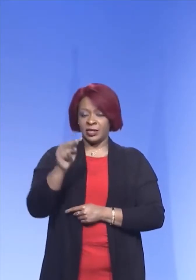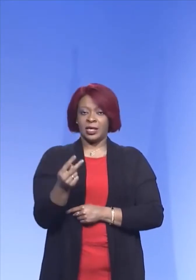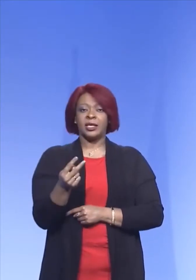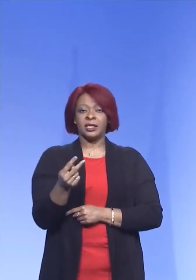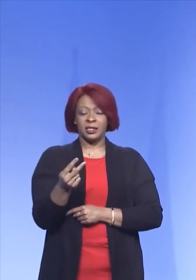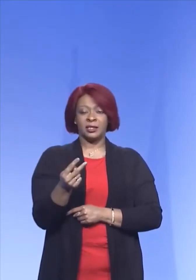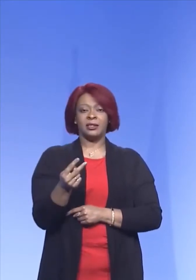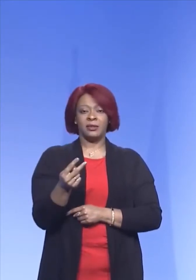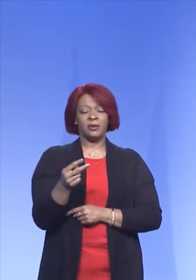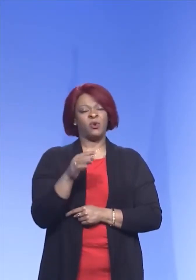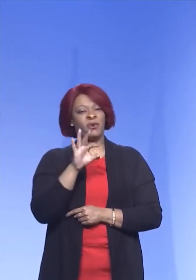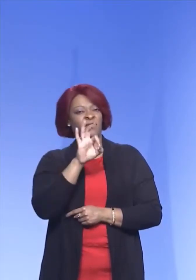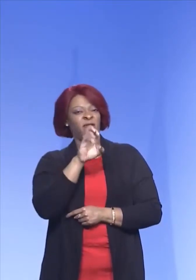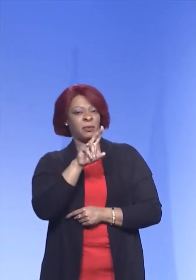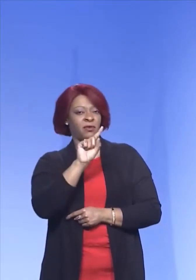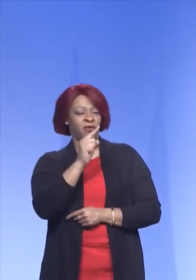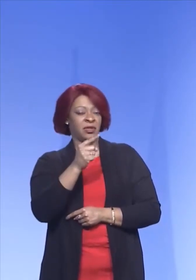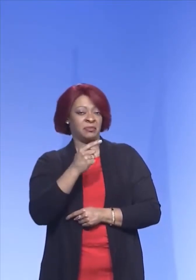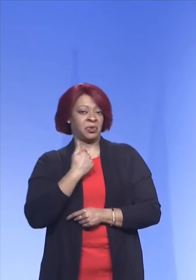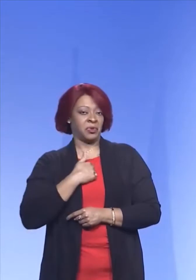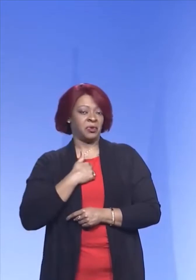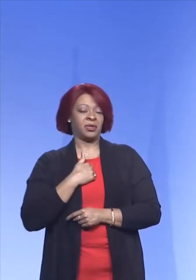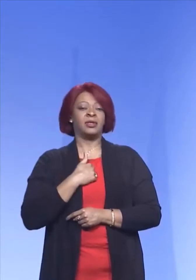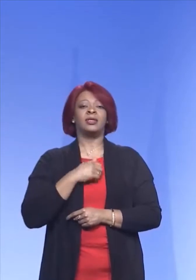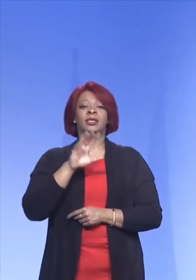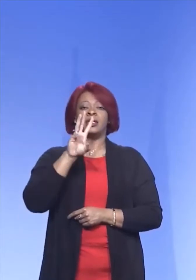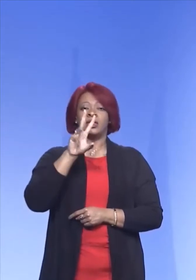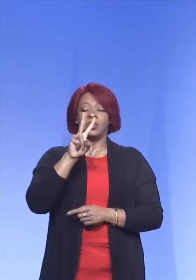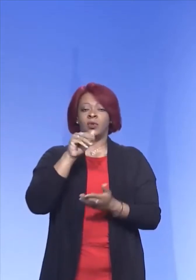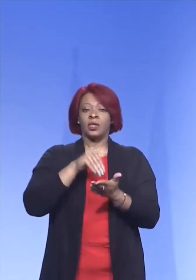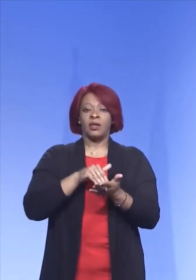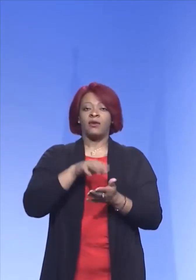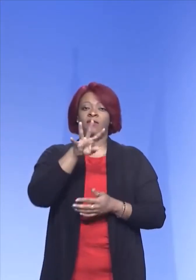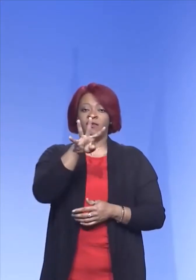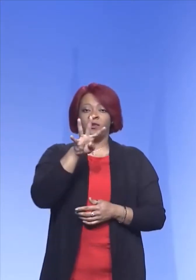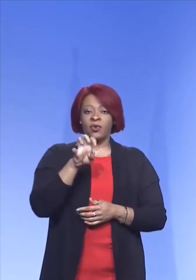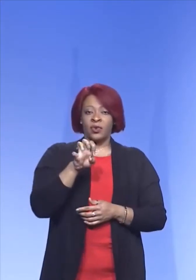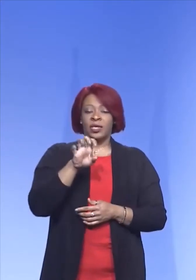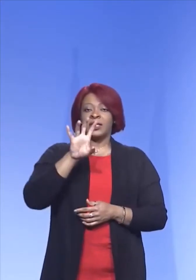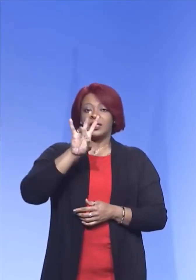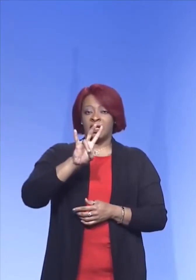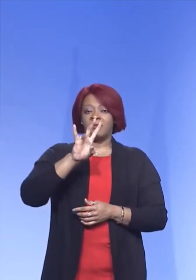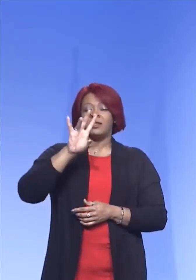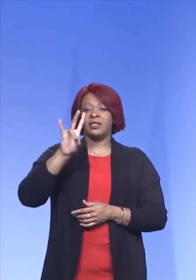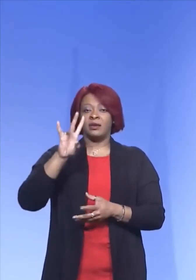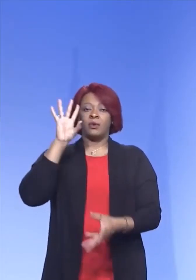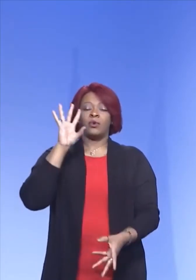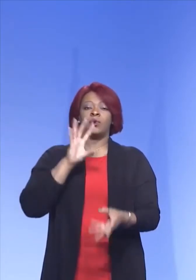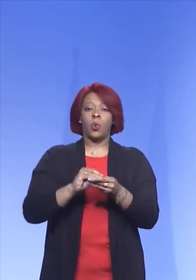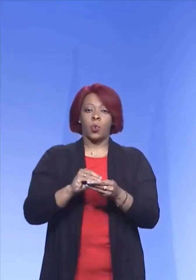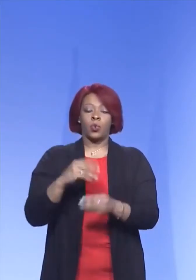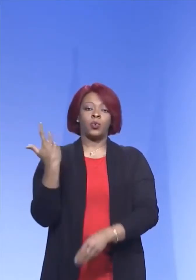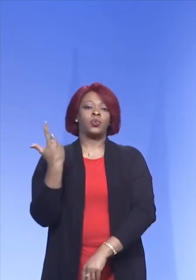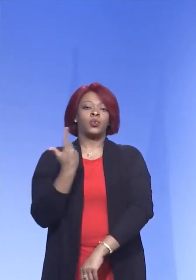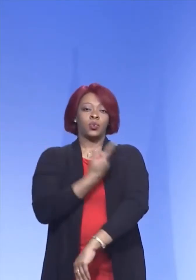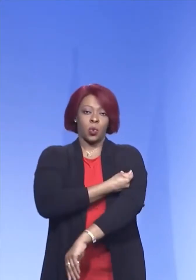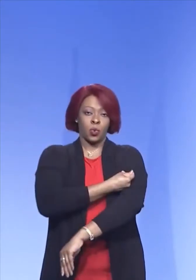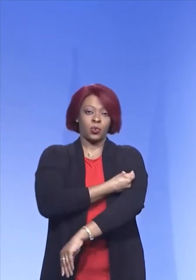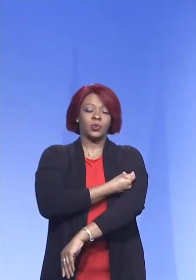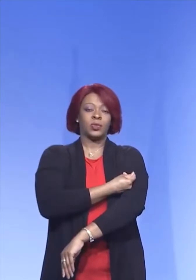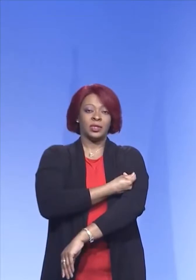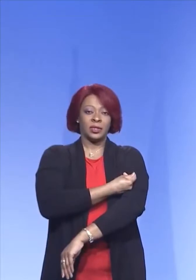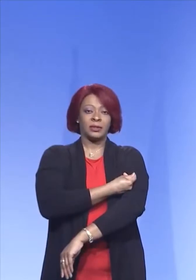or February 1st, I'm sorry, we had 62,477 total doses of